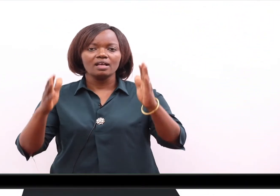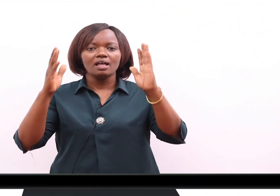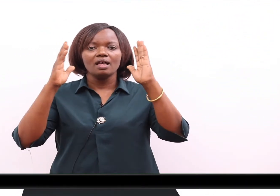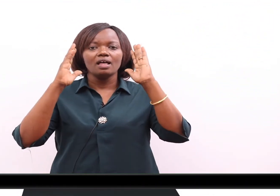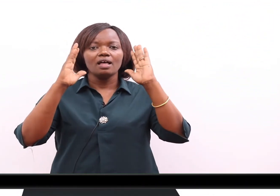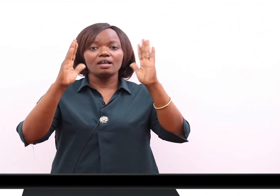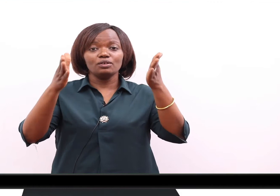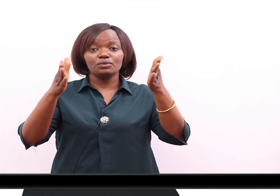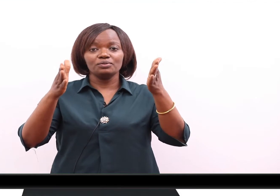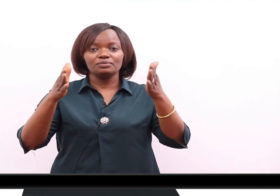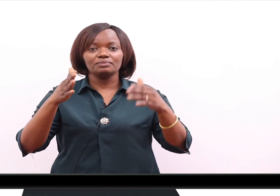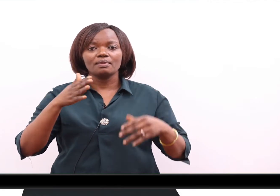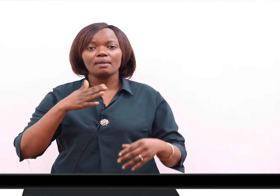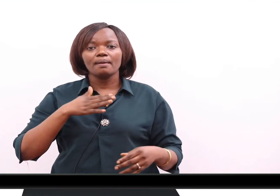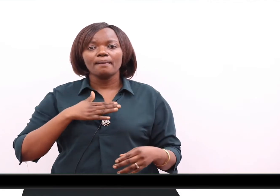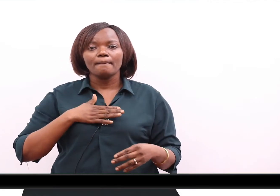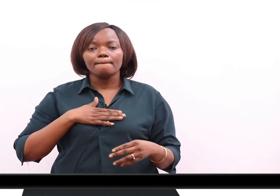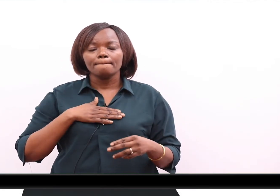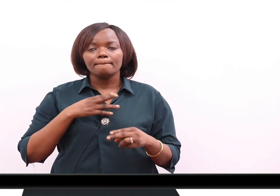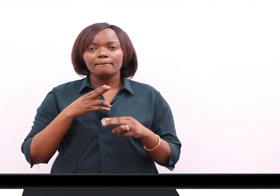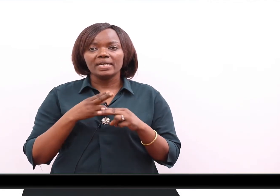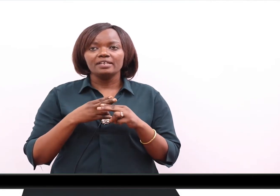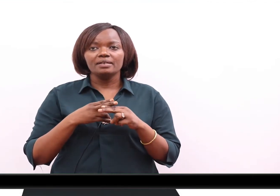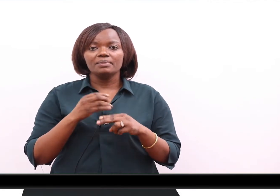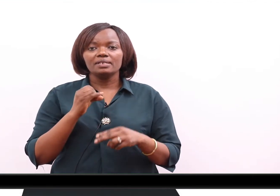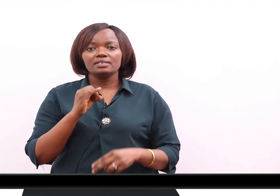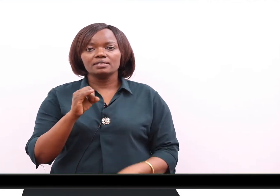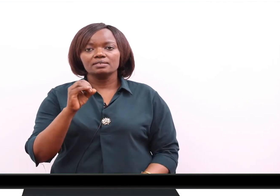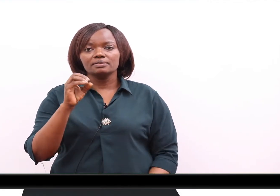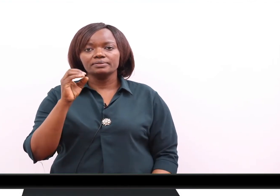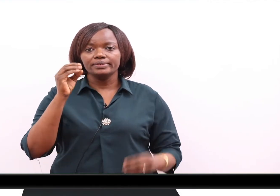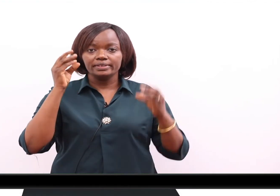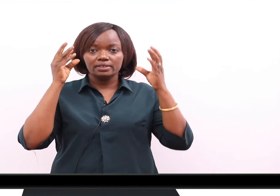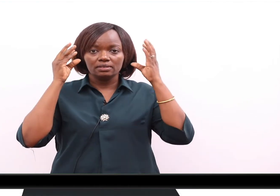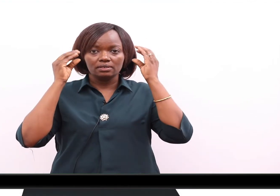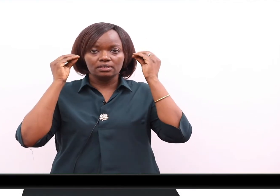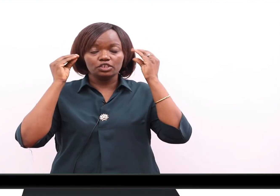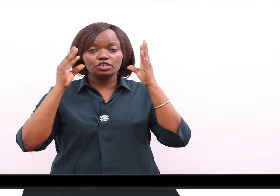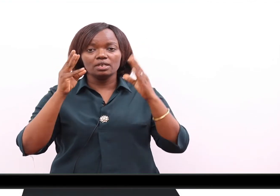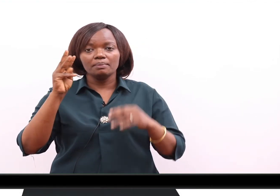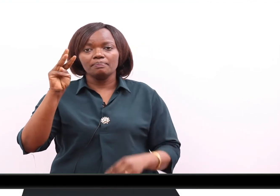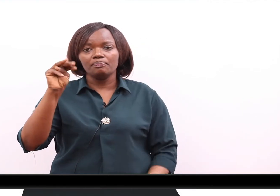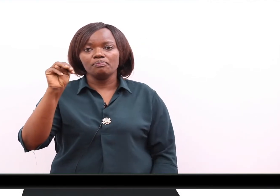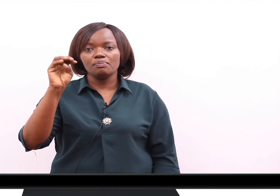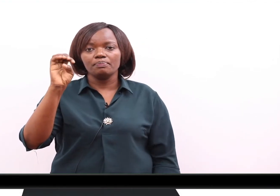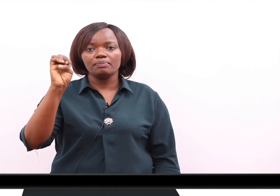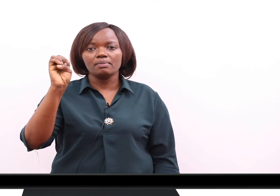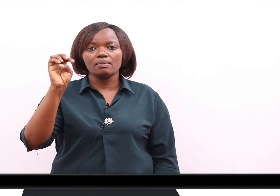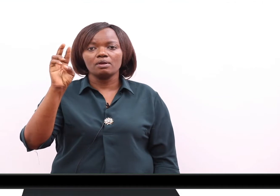Hello, my name is teacher